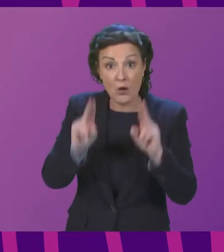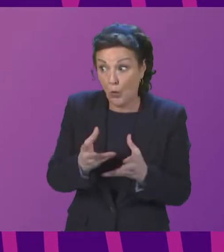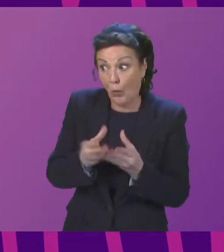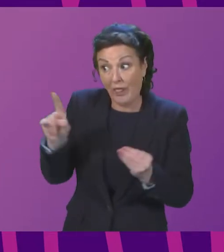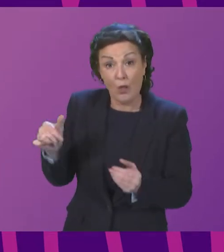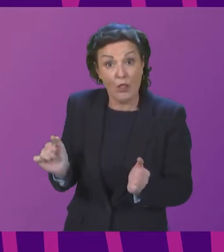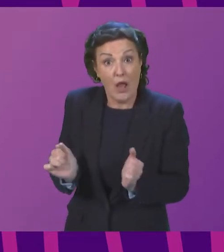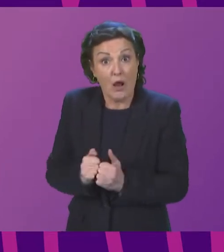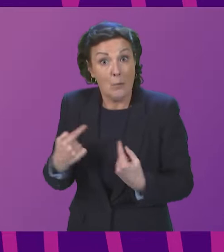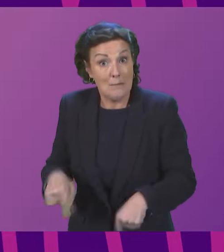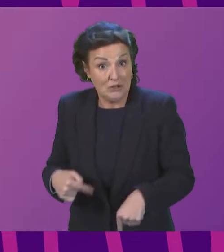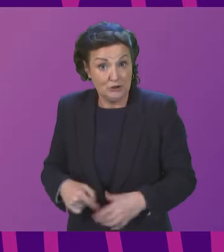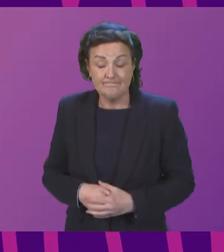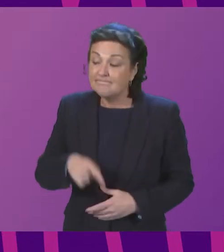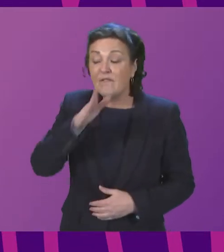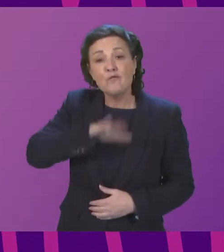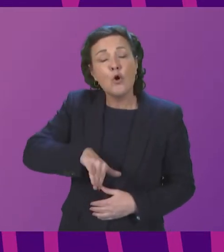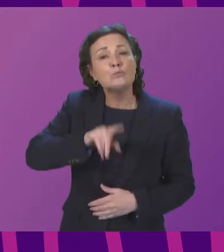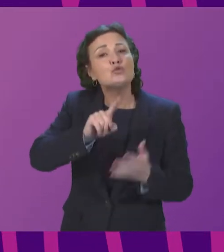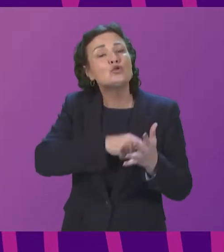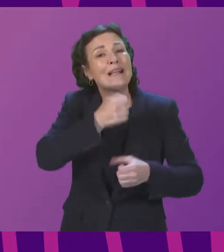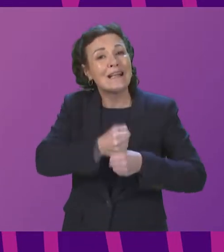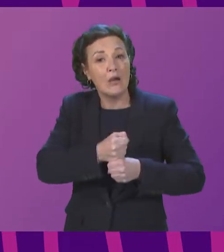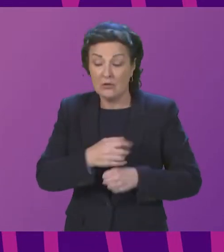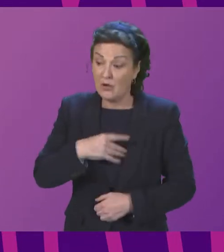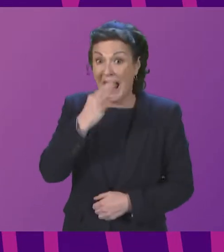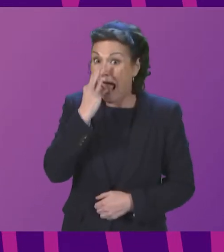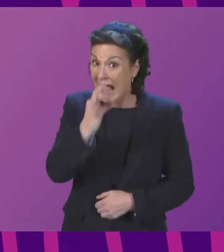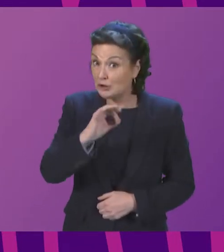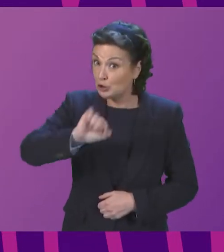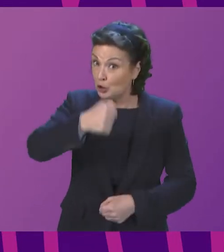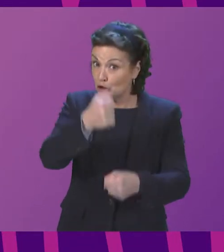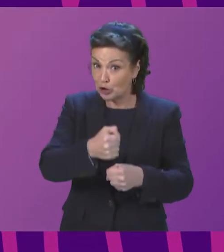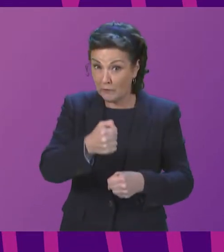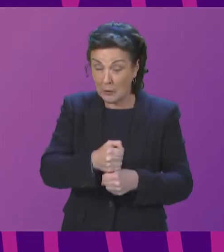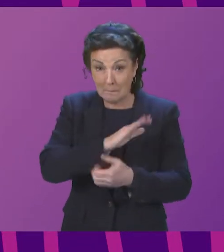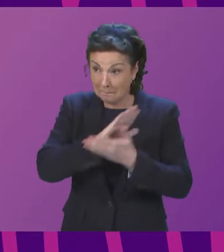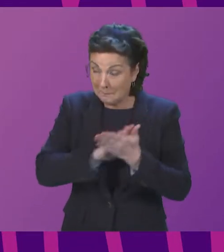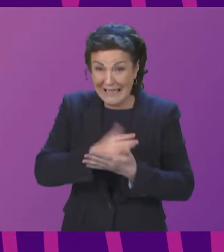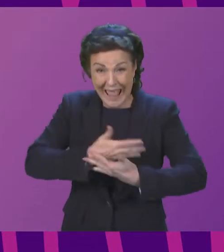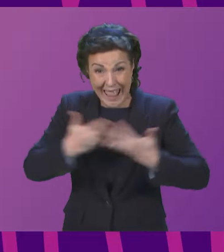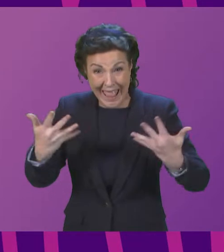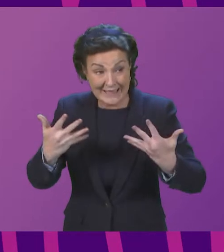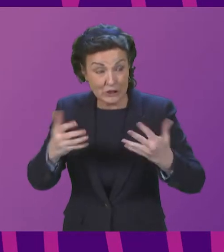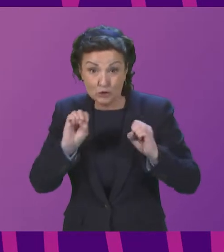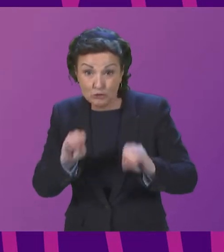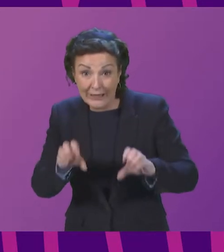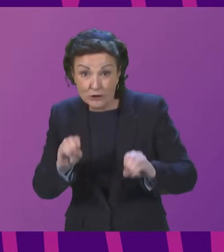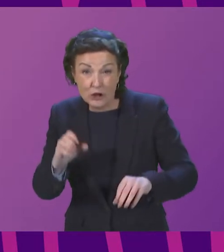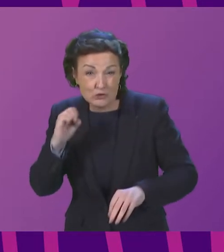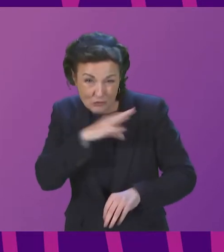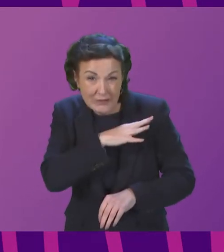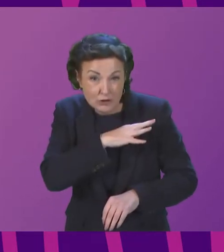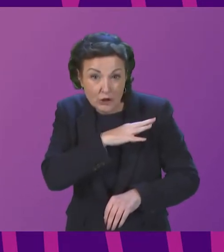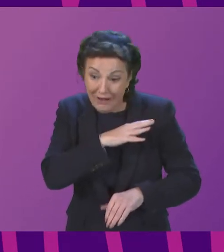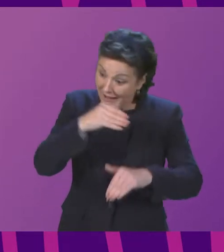Julia Gough, and it calls on the Scottish Government to make it a crime for a stranger to enter your home without permission or a warrant. A response